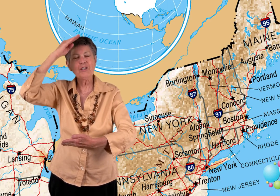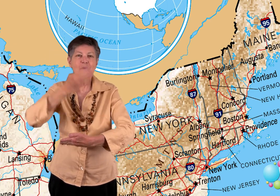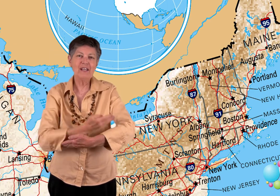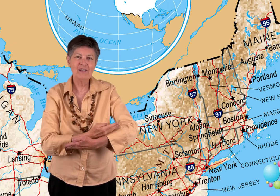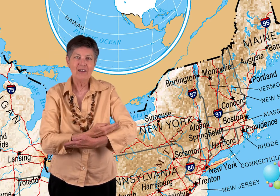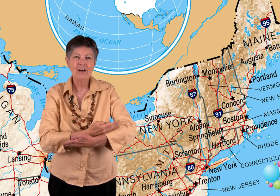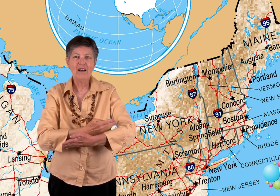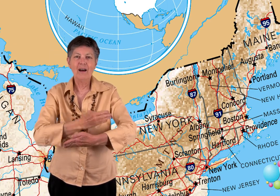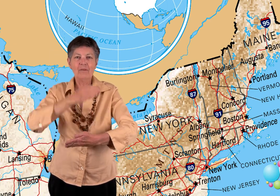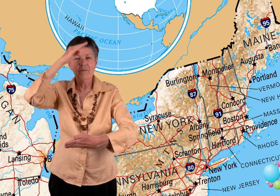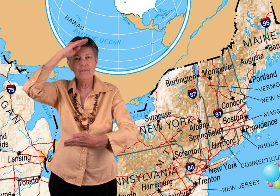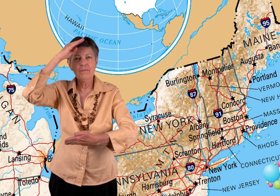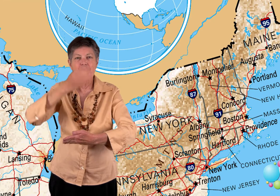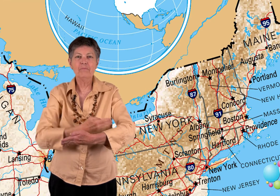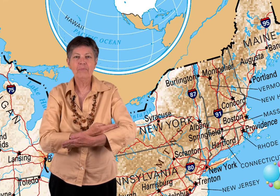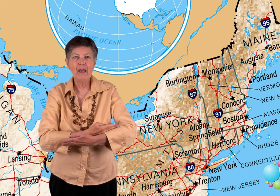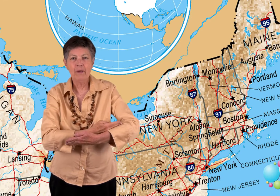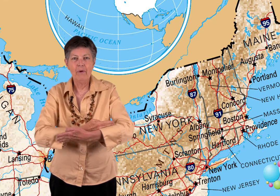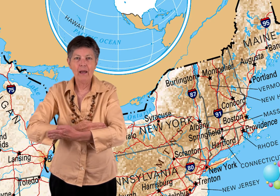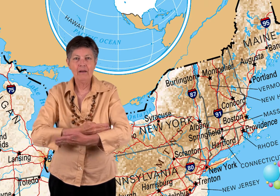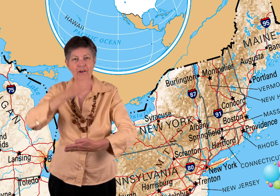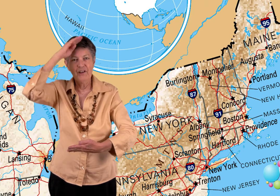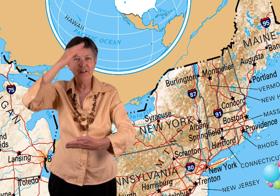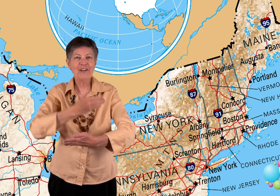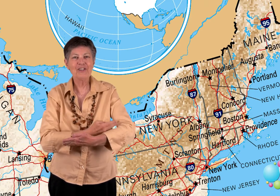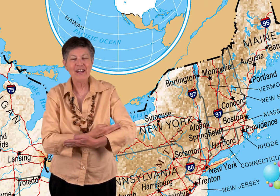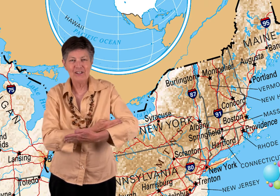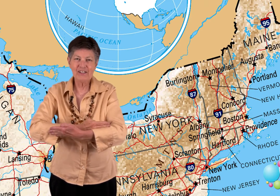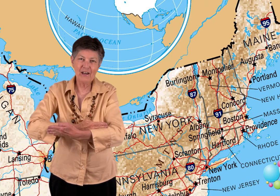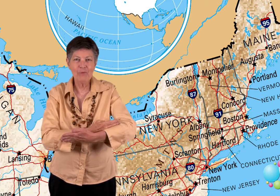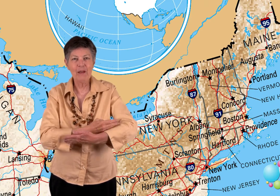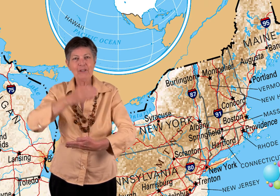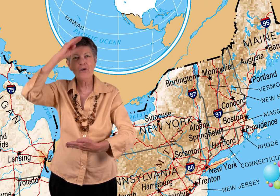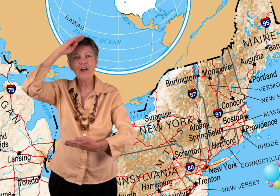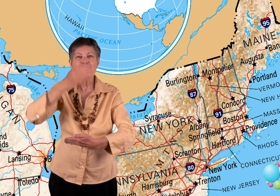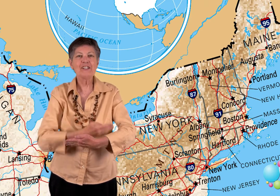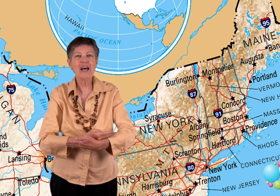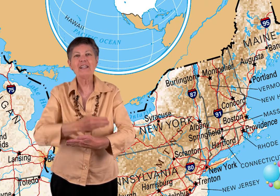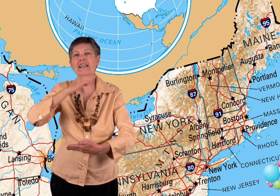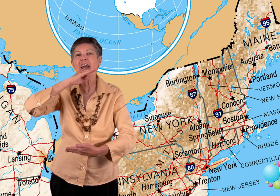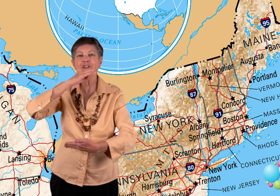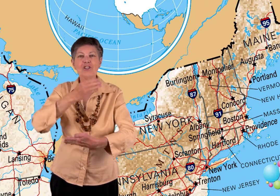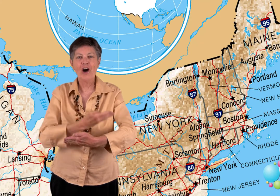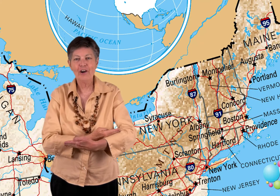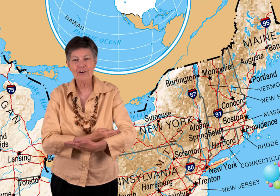somebody's baby, right? Like son, this is the sign for baby. So, sons and daughters,